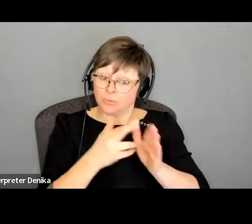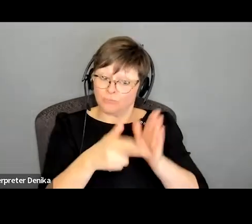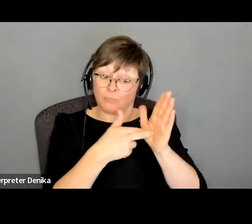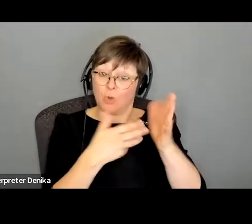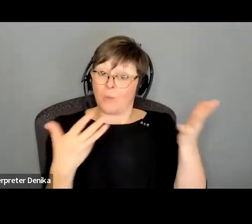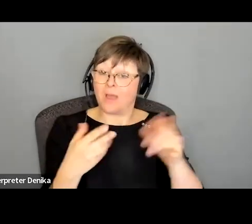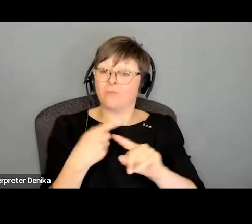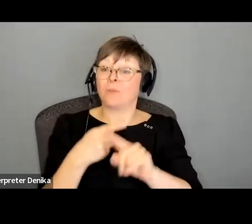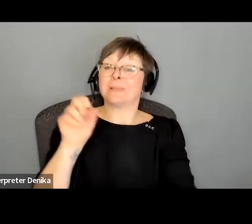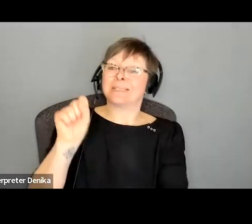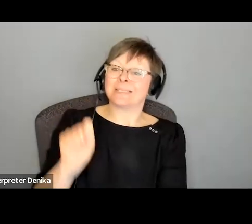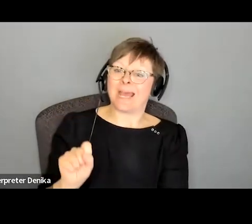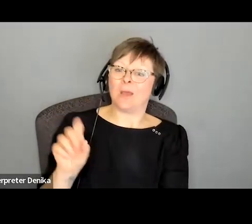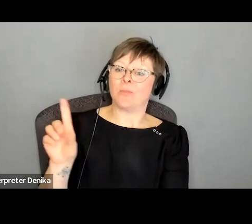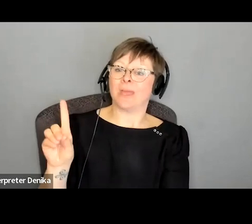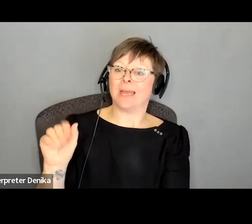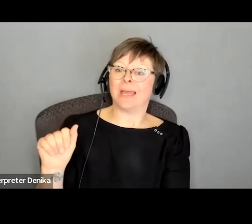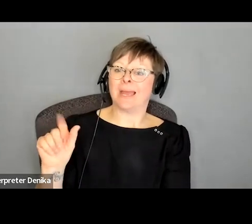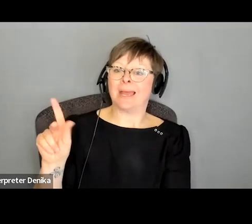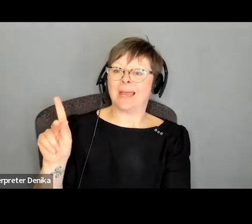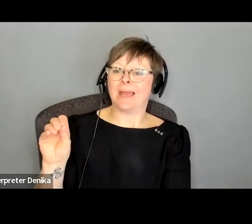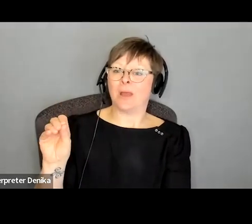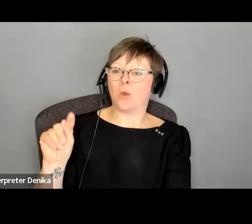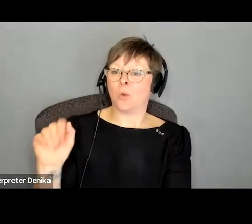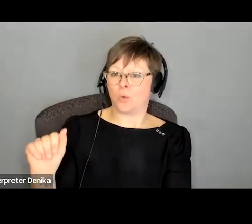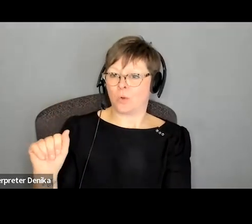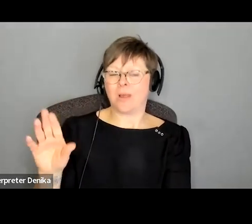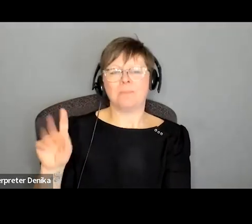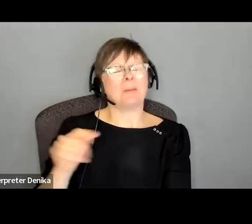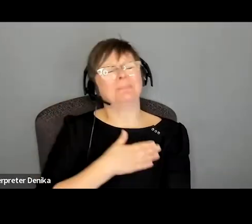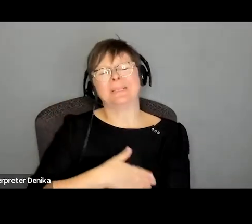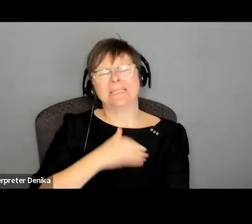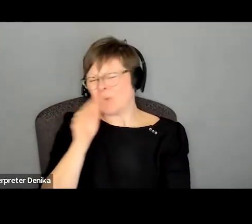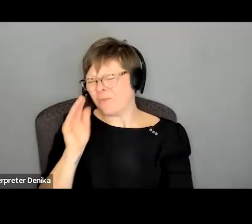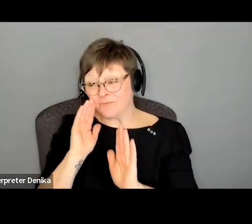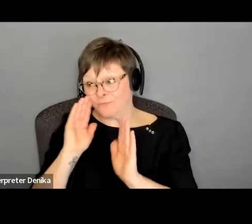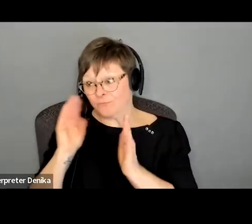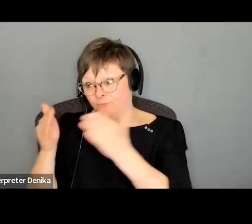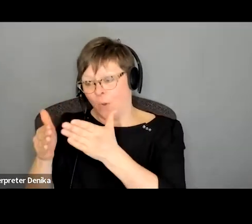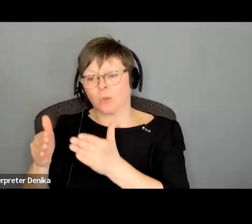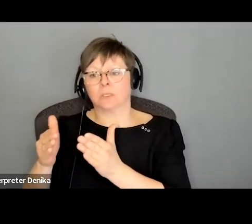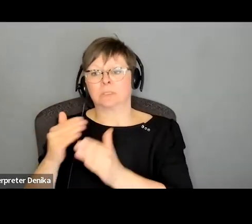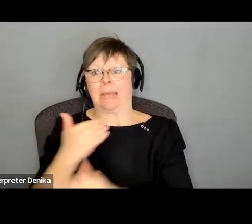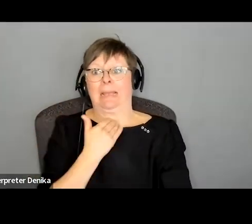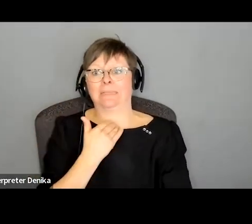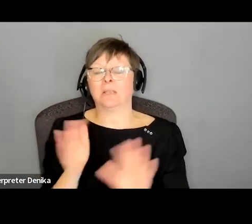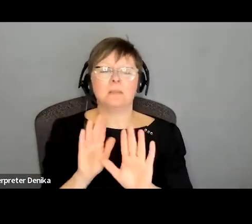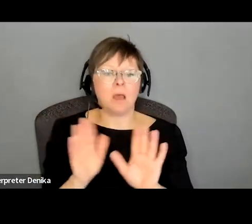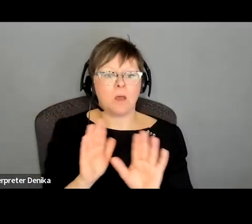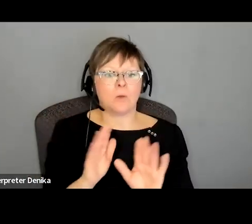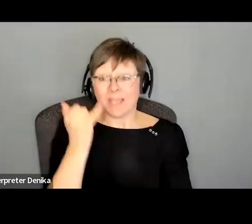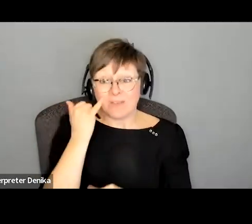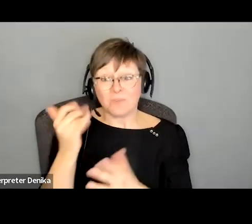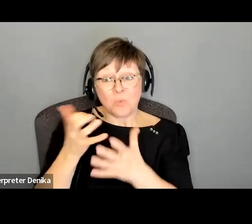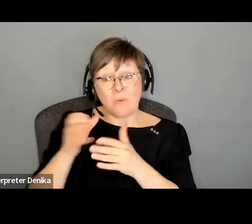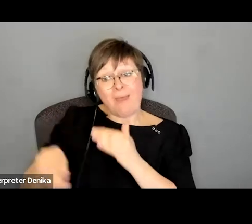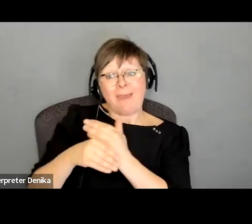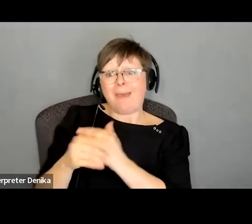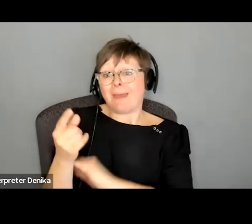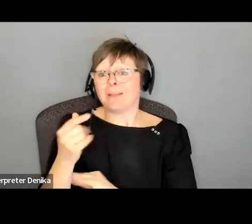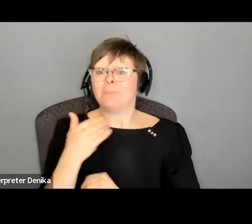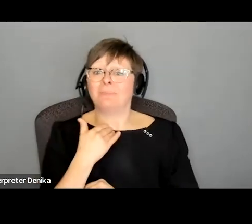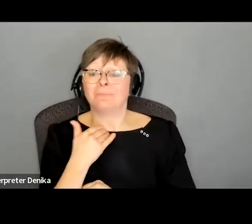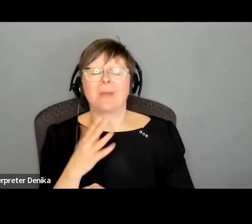south dakota but please do not make it all about the accent we're more interested in the acting if you want to do a flavor that's